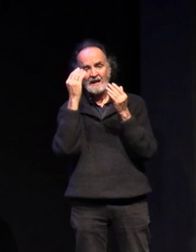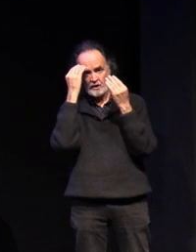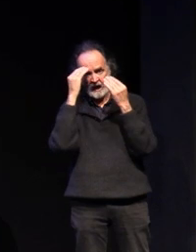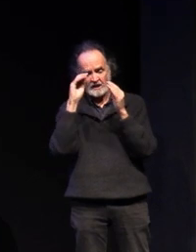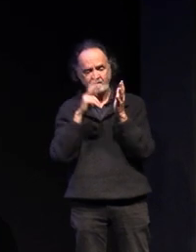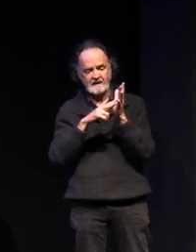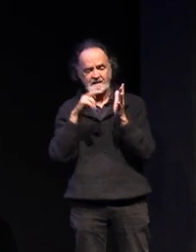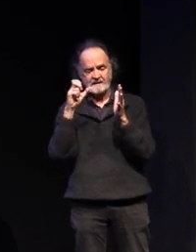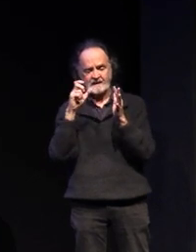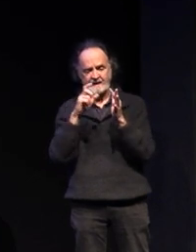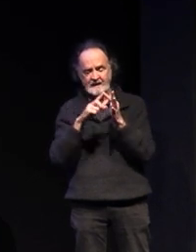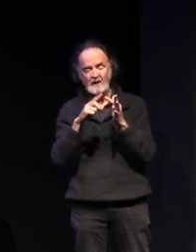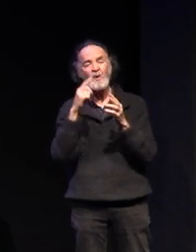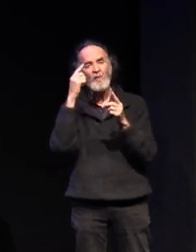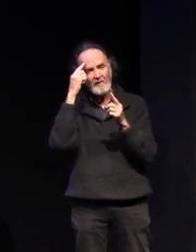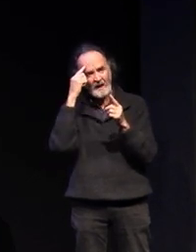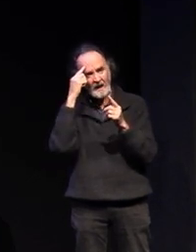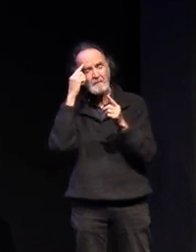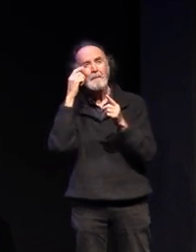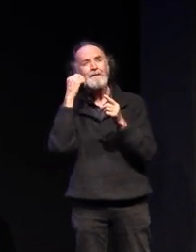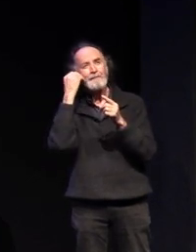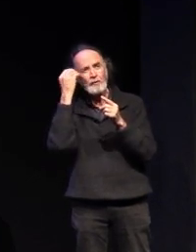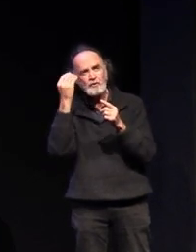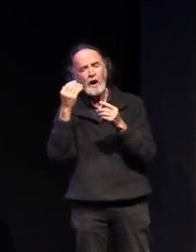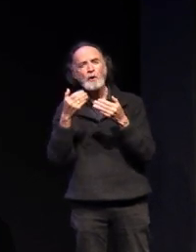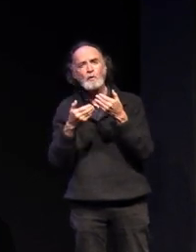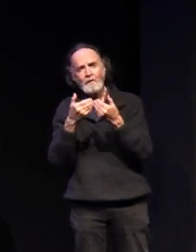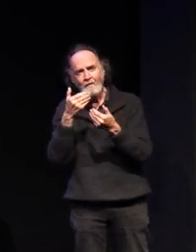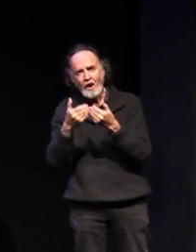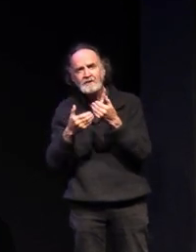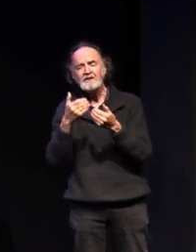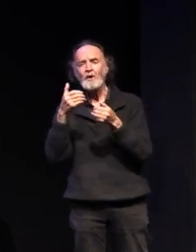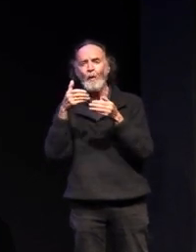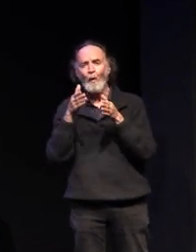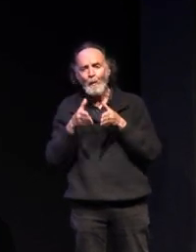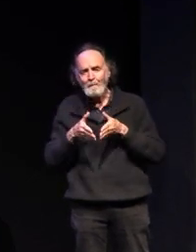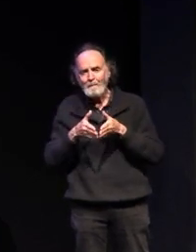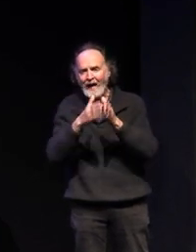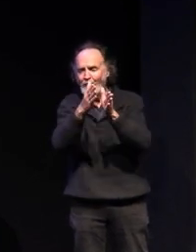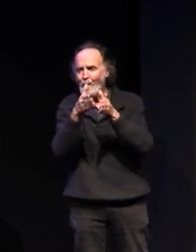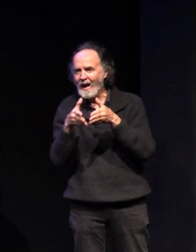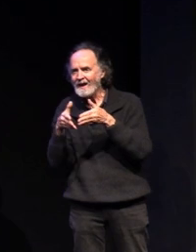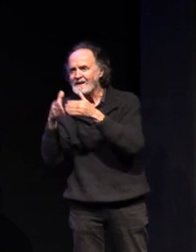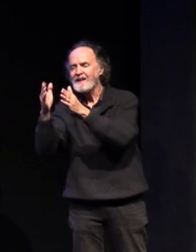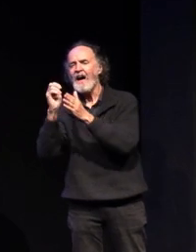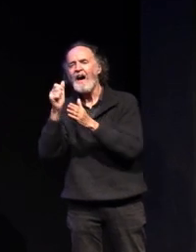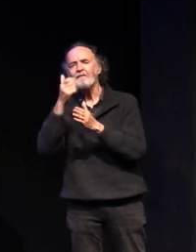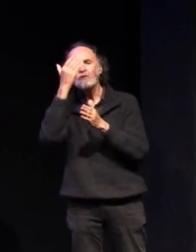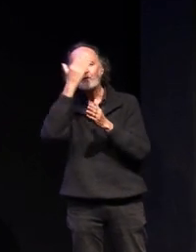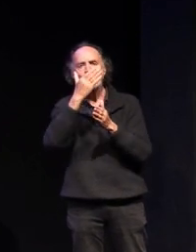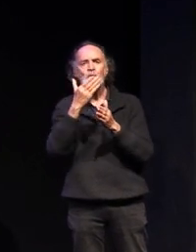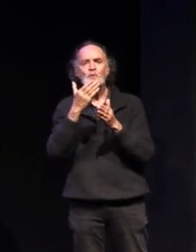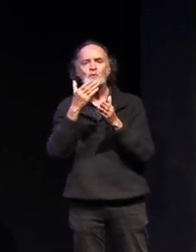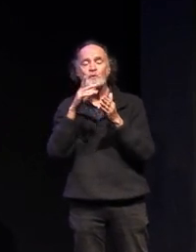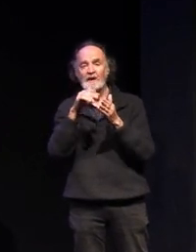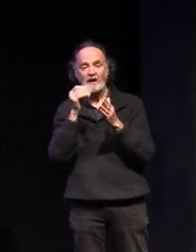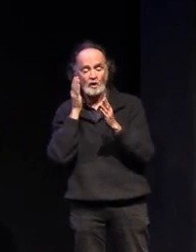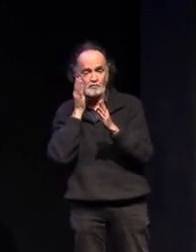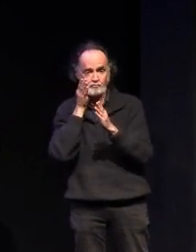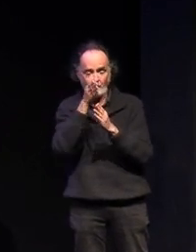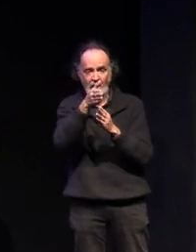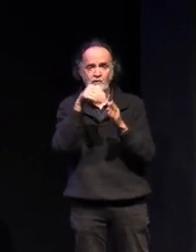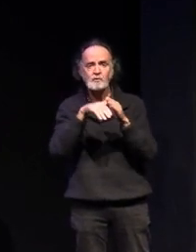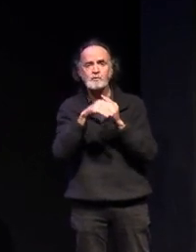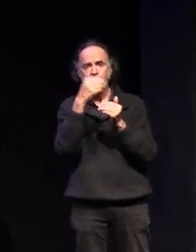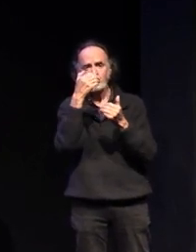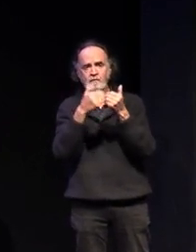university and pathways that it provides um post-school so direct entry into university is achieved through the